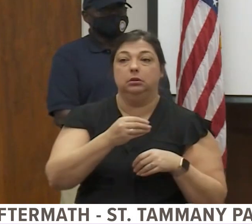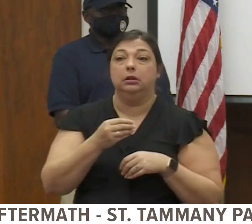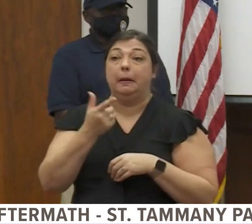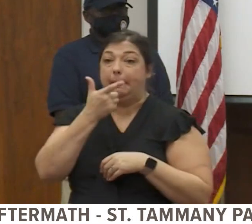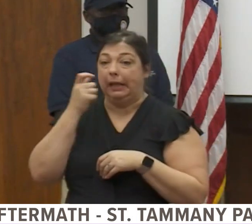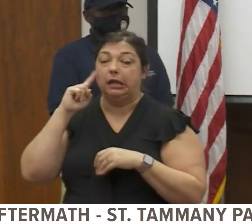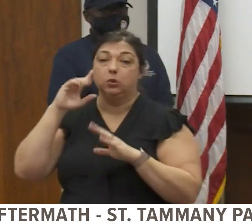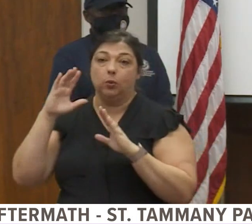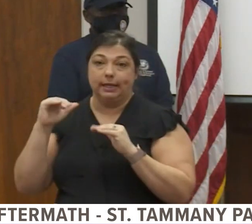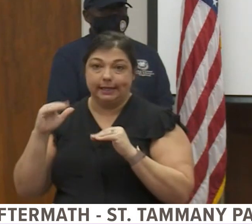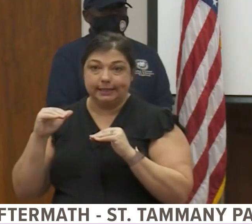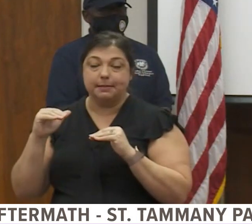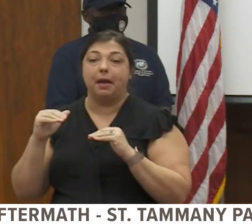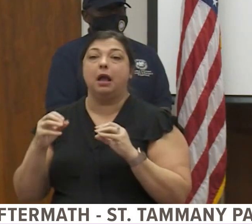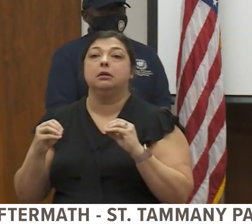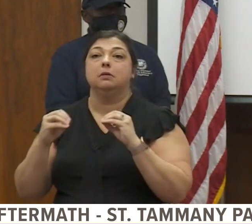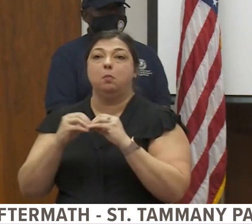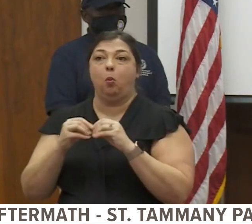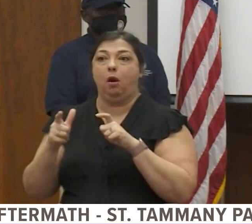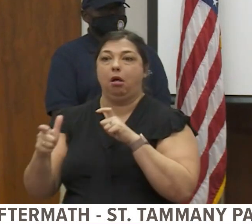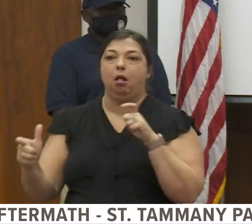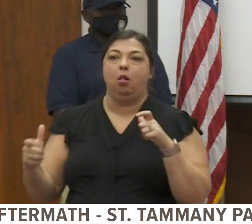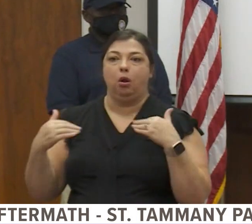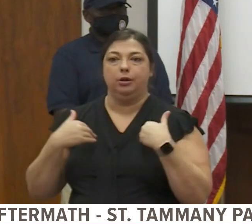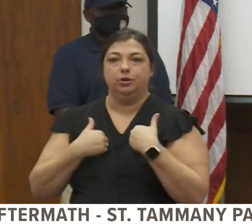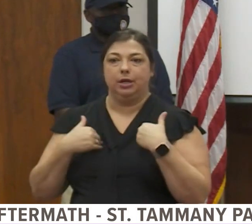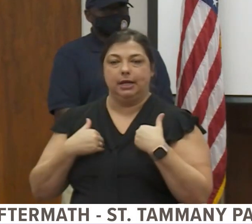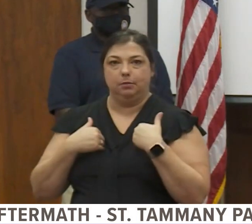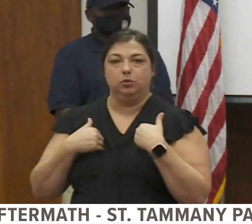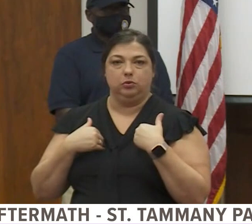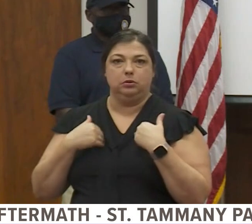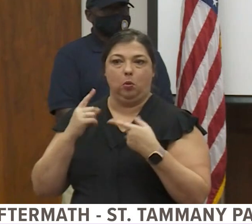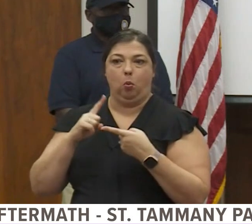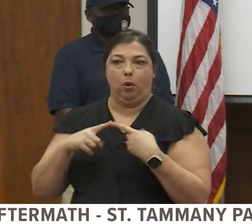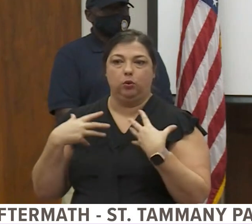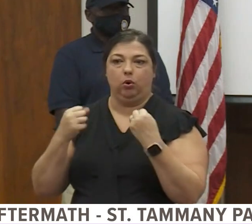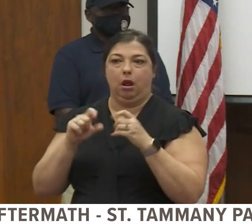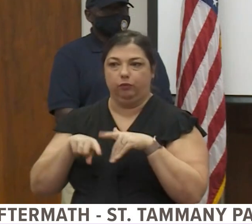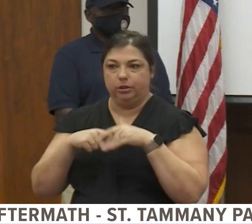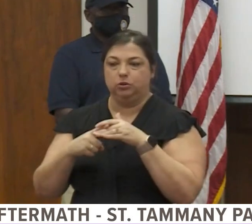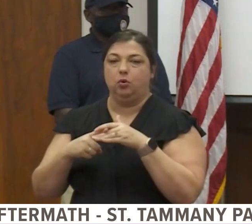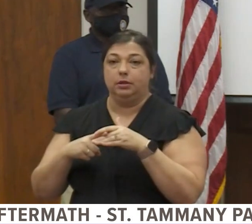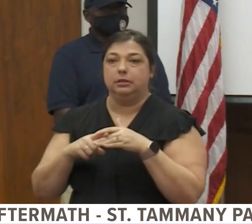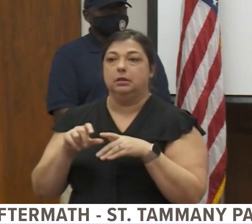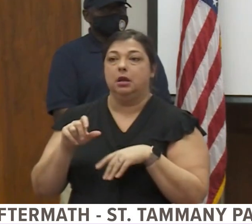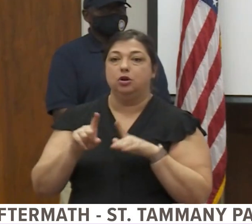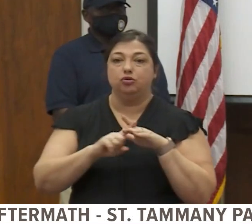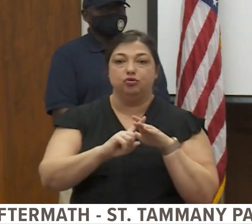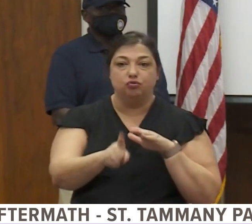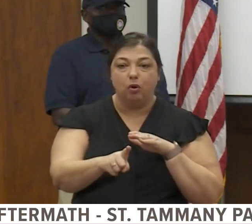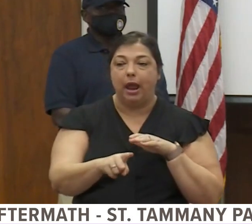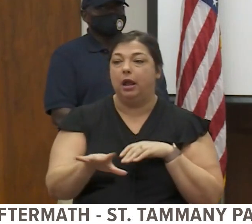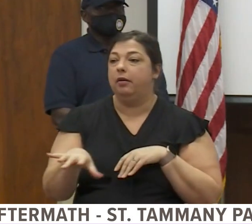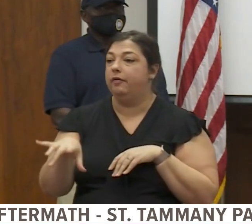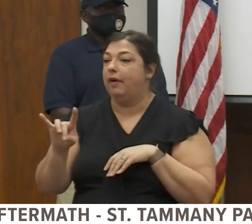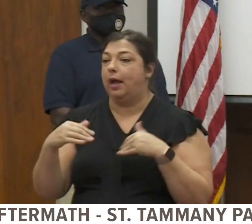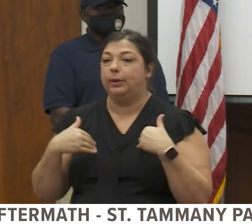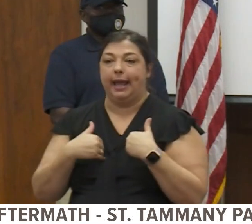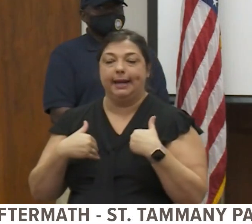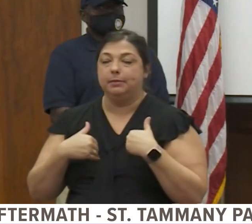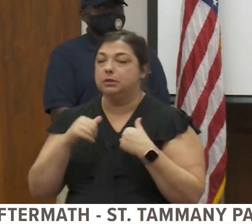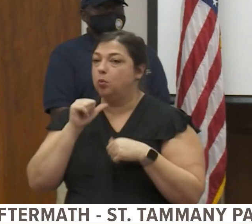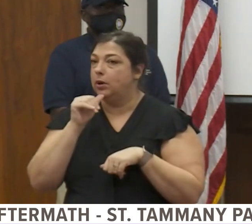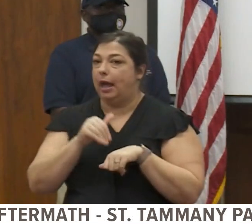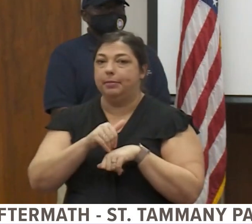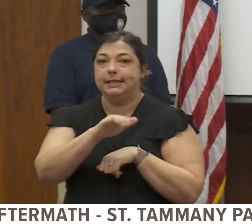receive as the recovery effects begin. Stray or found animals will not be